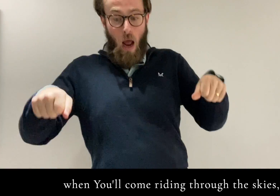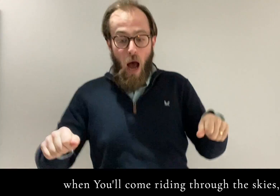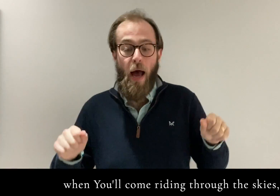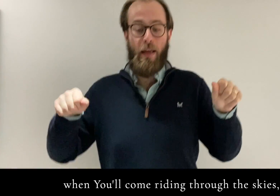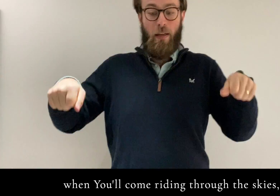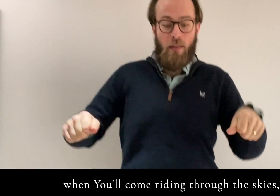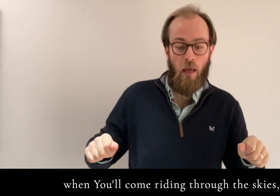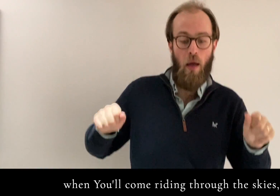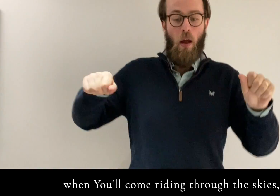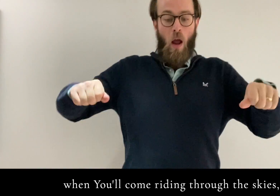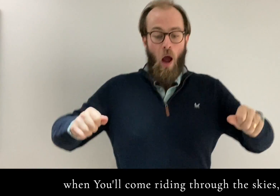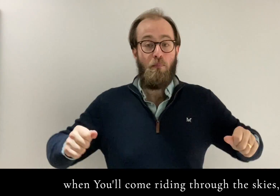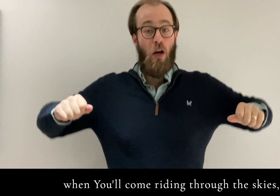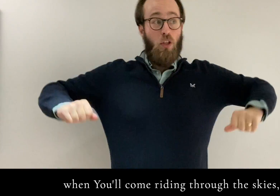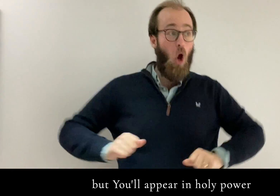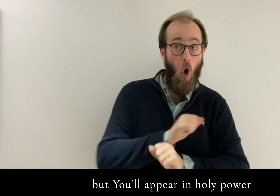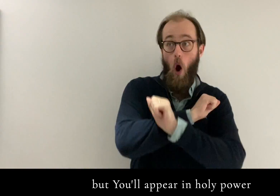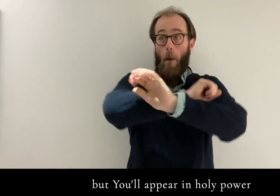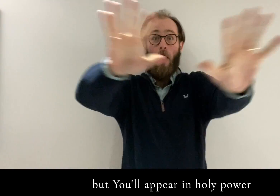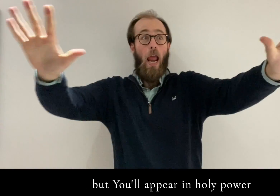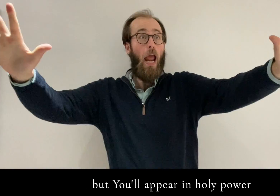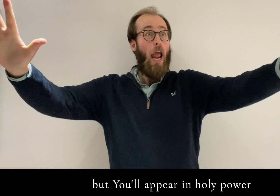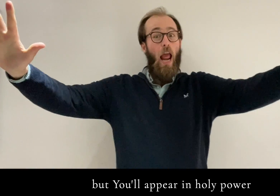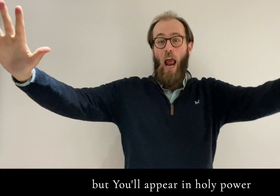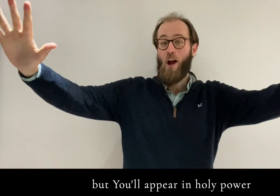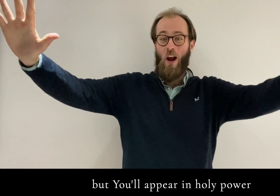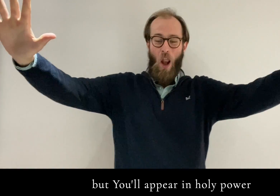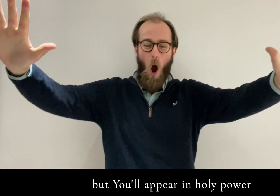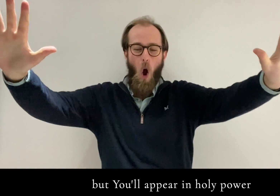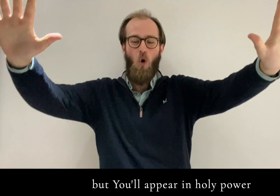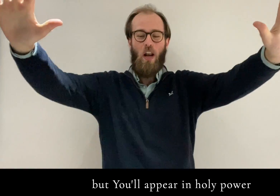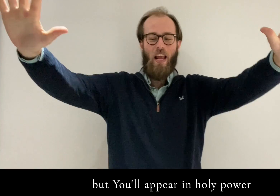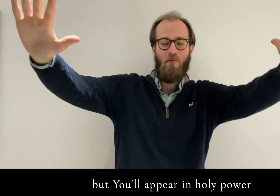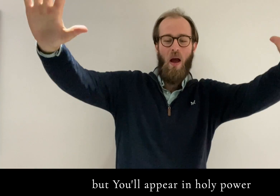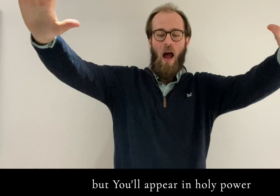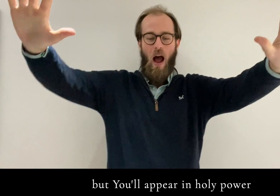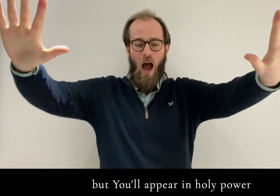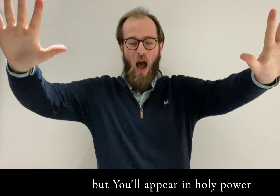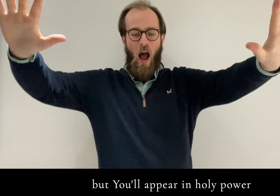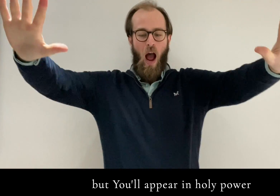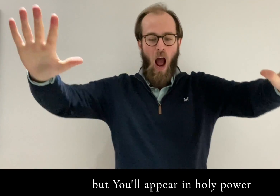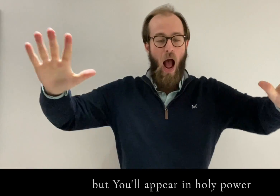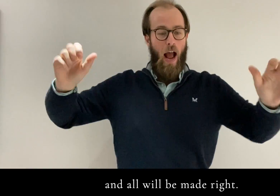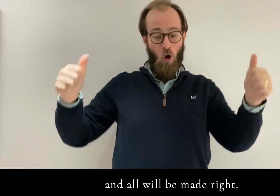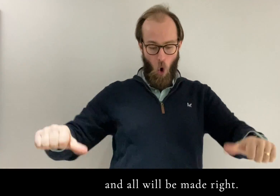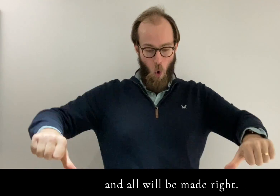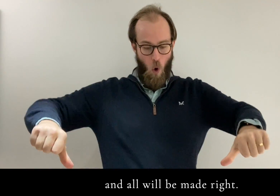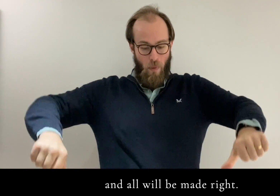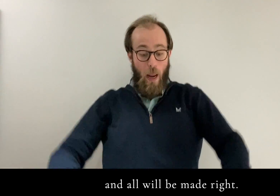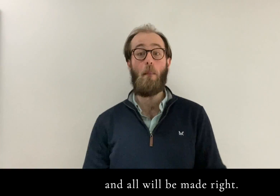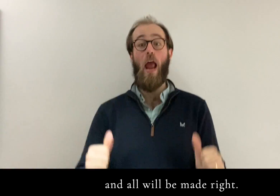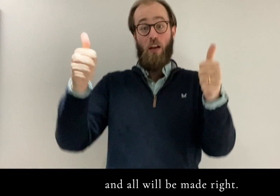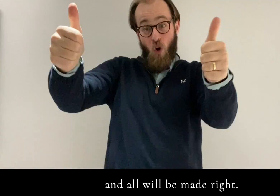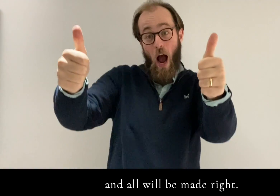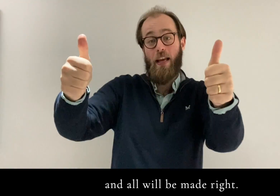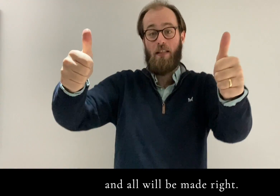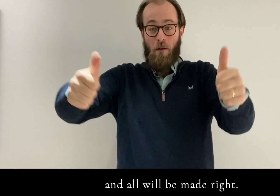skies But you'll appear in holy power And all will be made right